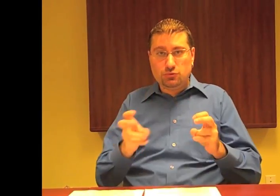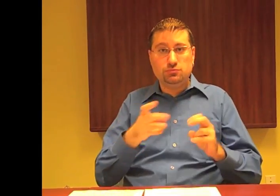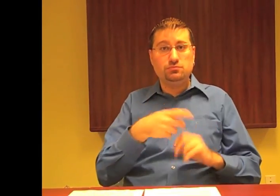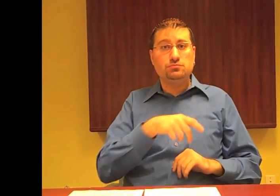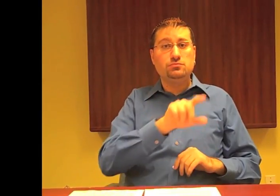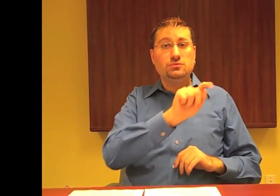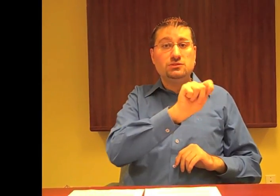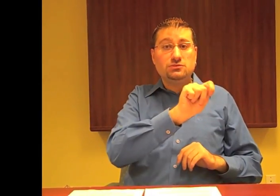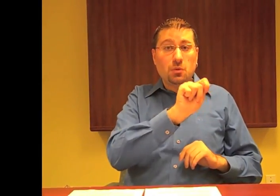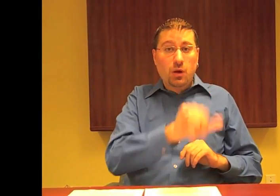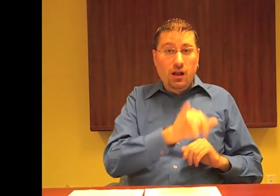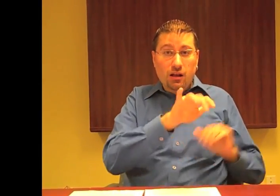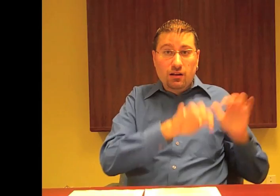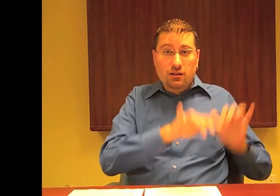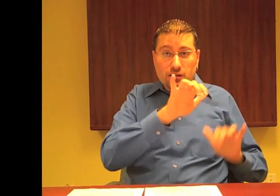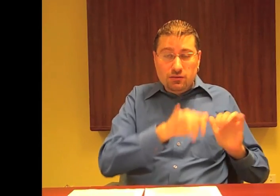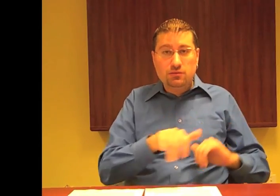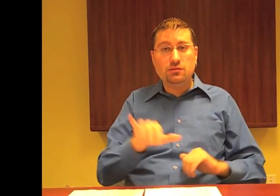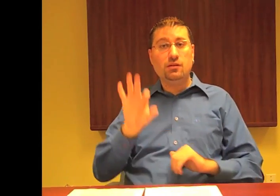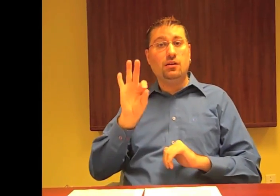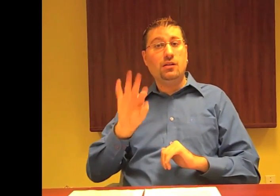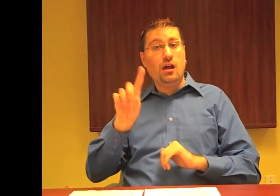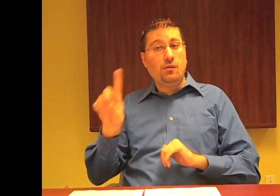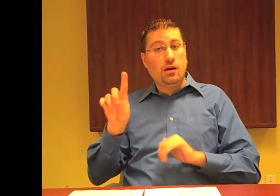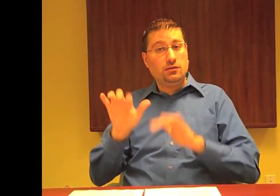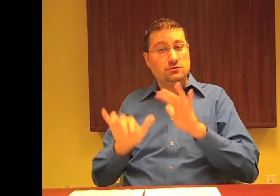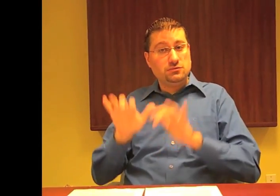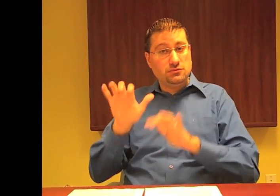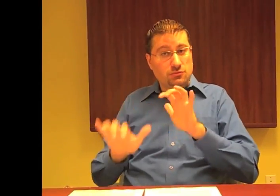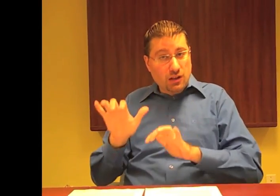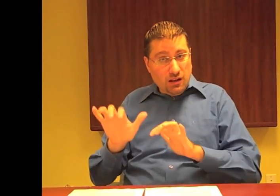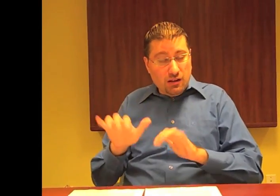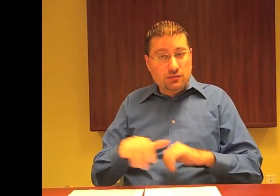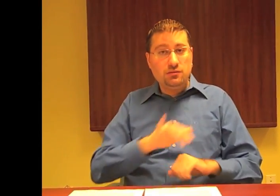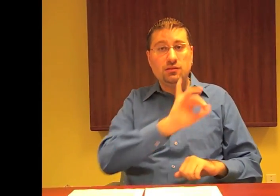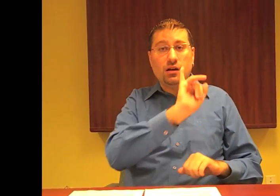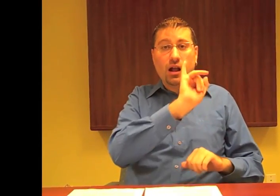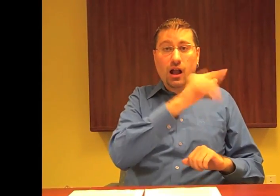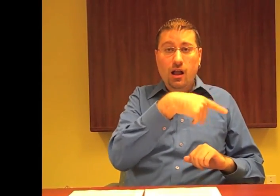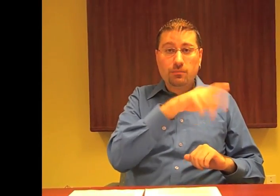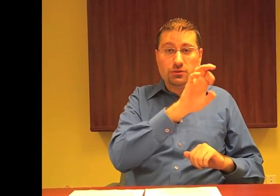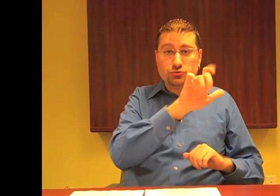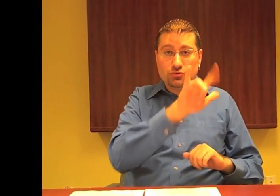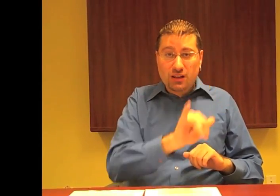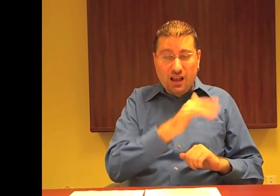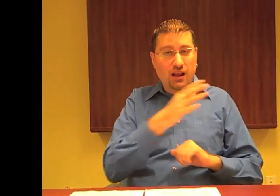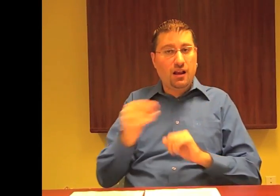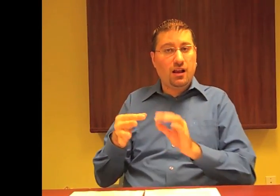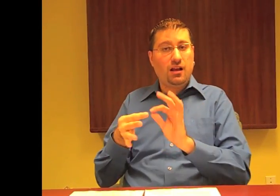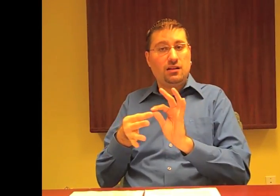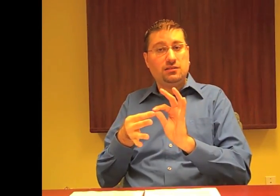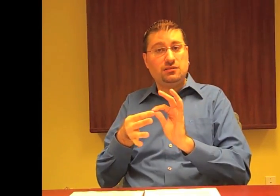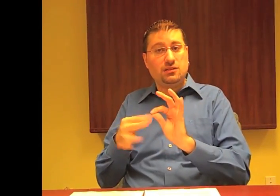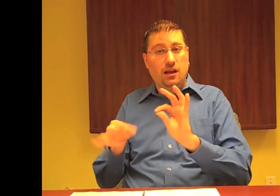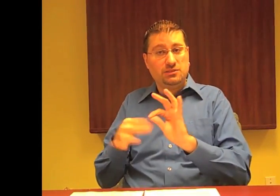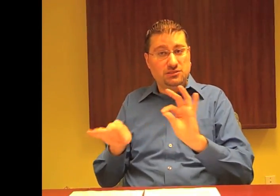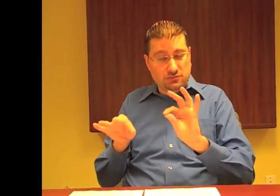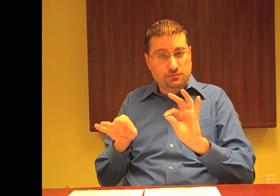including close captioning TTY, 911 TTY, and IP